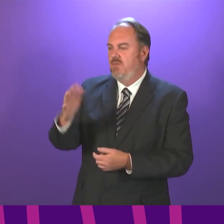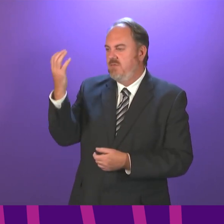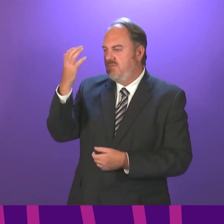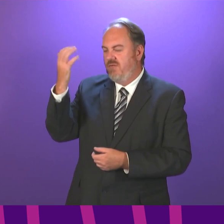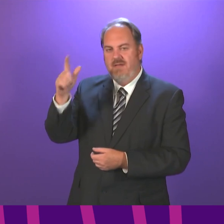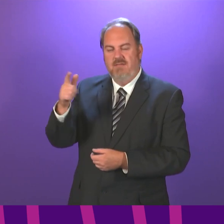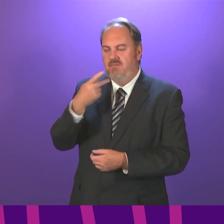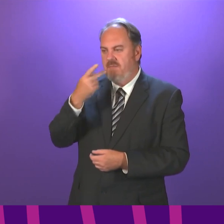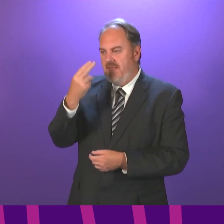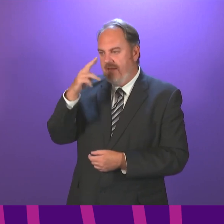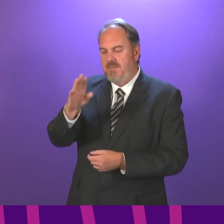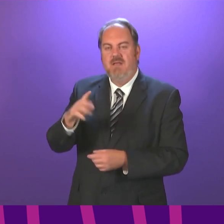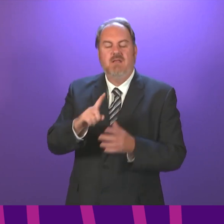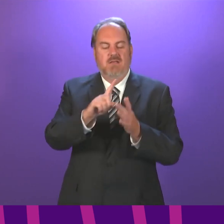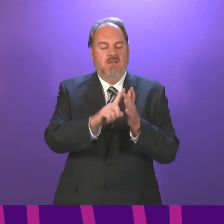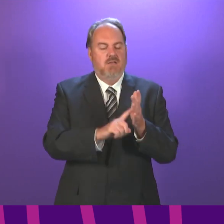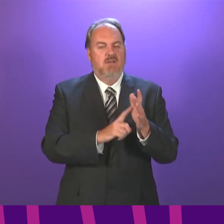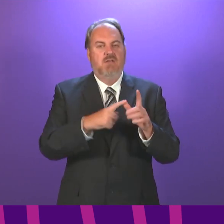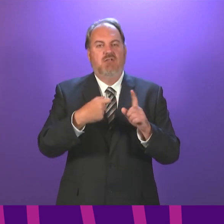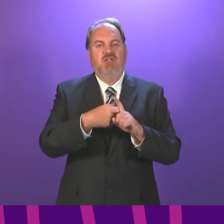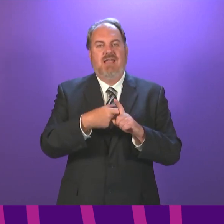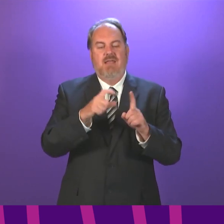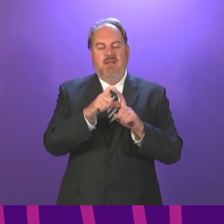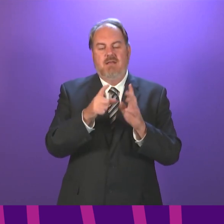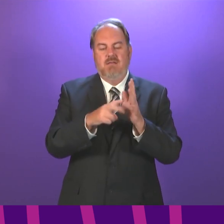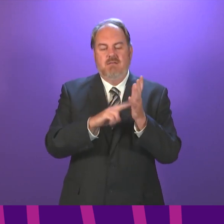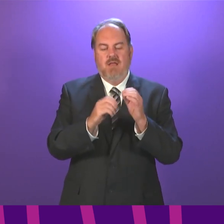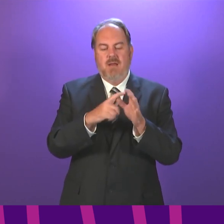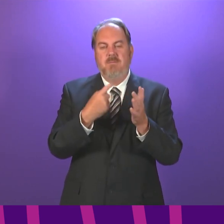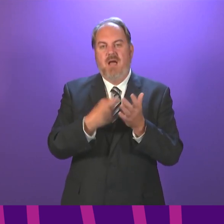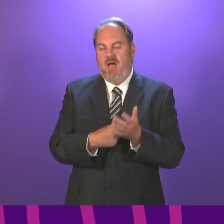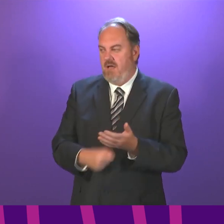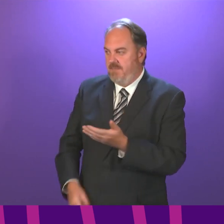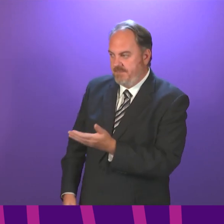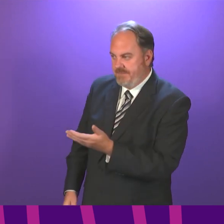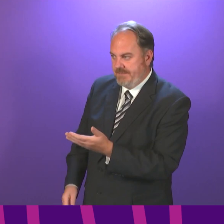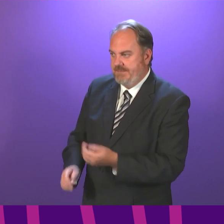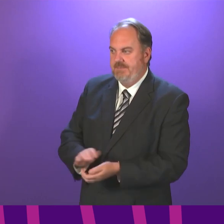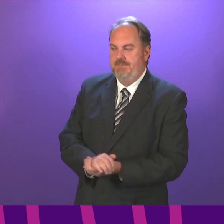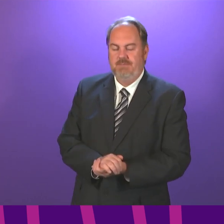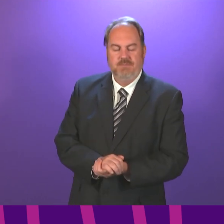my apologies. Jacquie Dunbar, to be followed by Alexander Stewart.